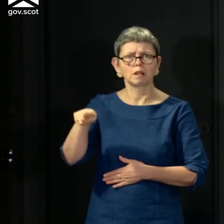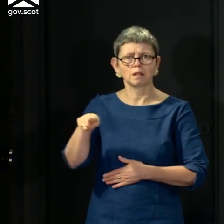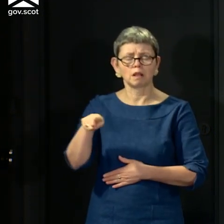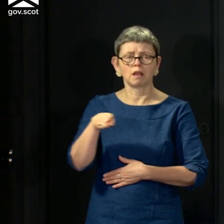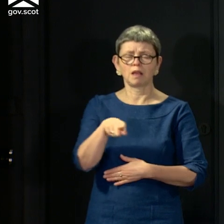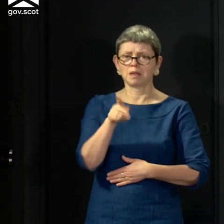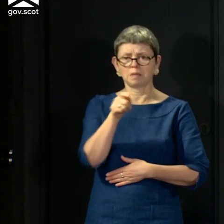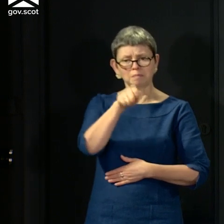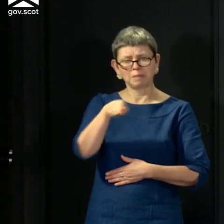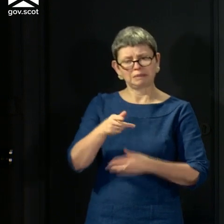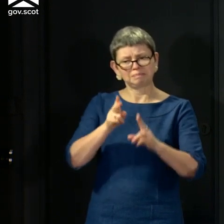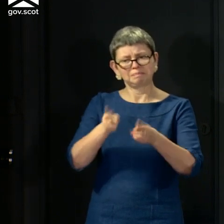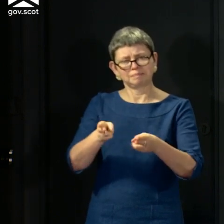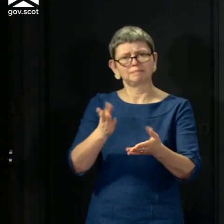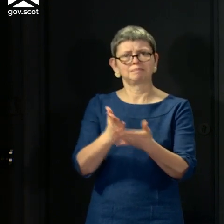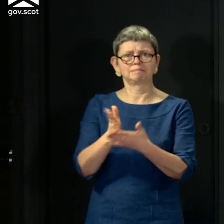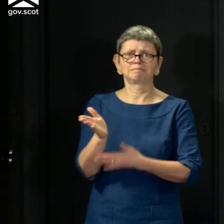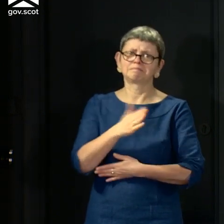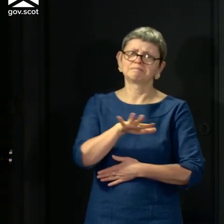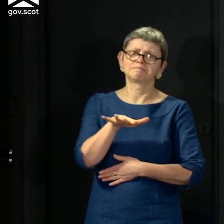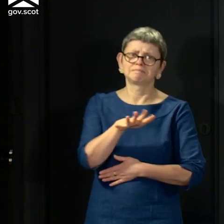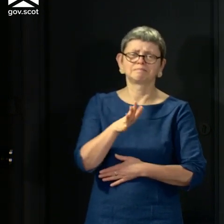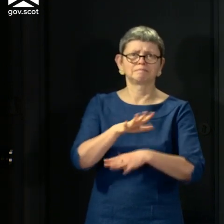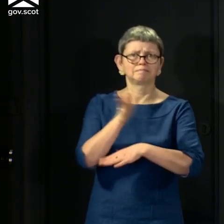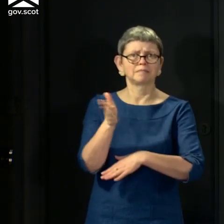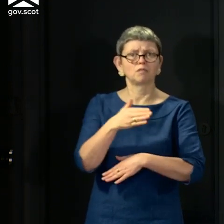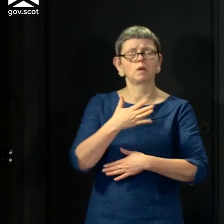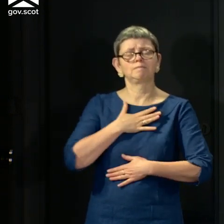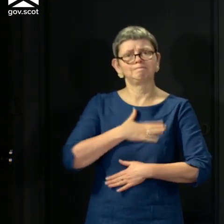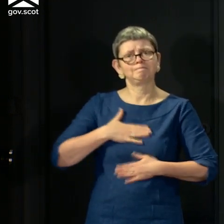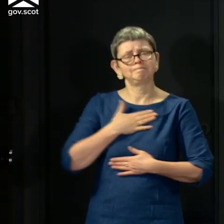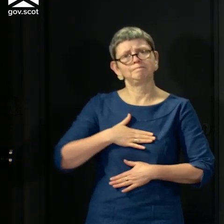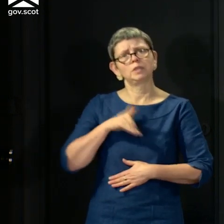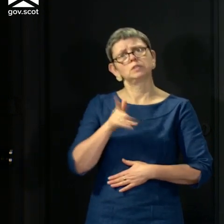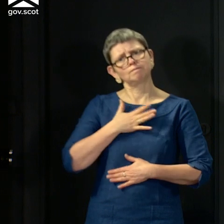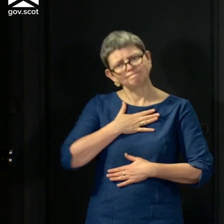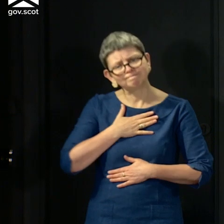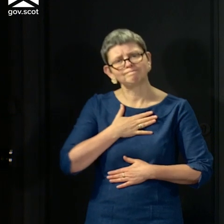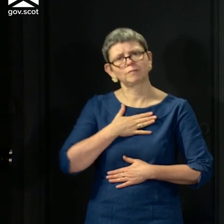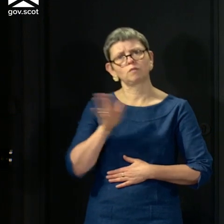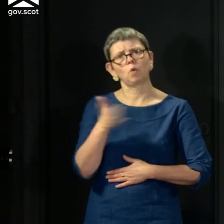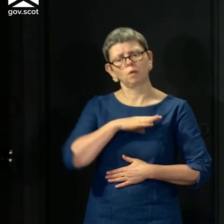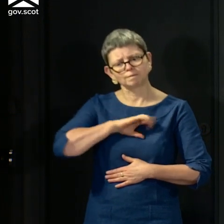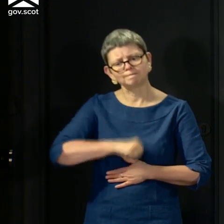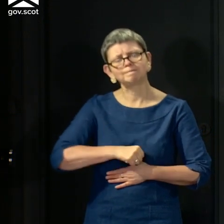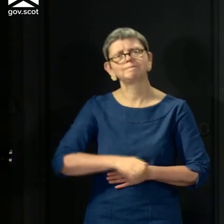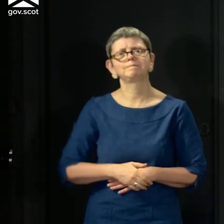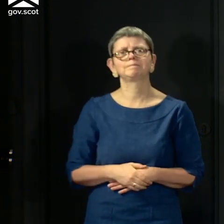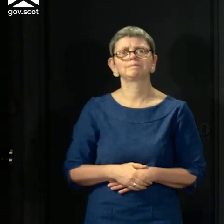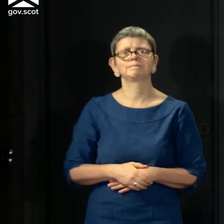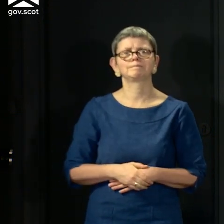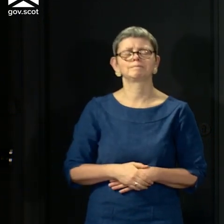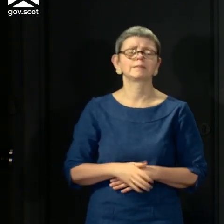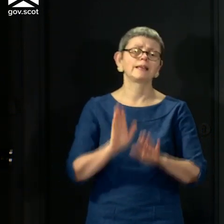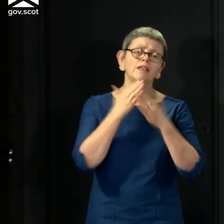many. So once again, I send my deepest condolences to everyone across the country who is grieving. I also want to thank, as I always do, our